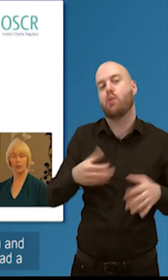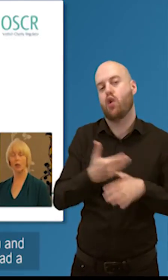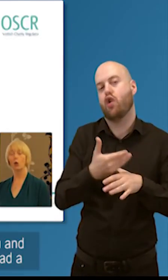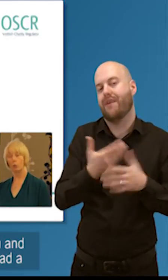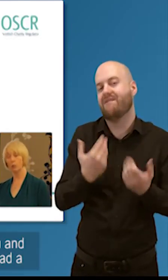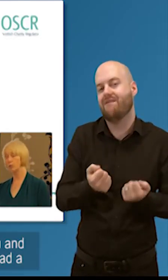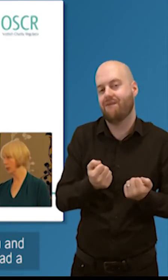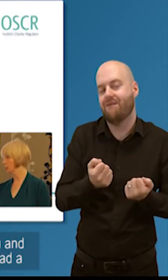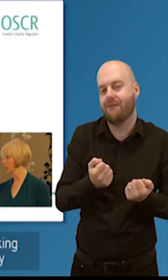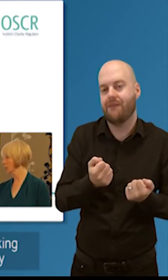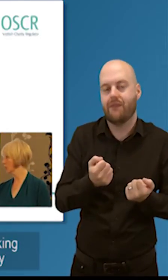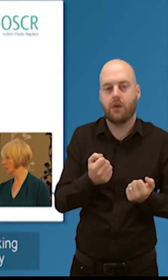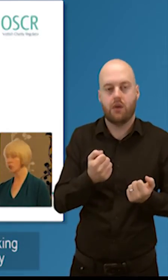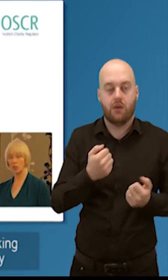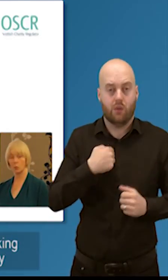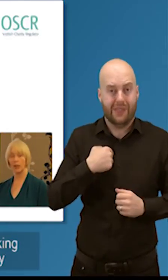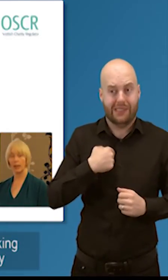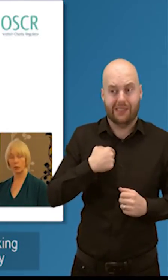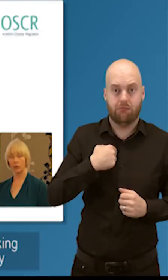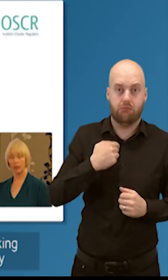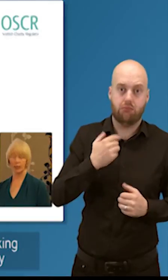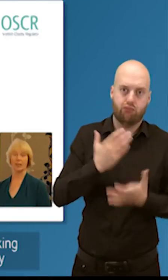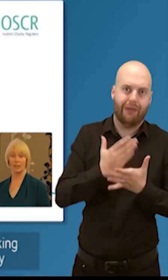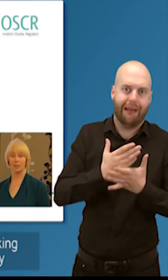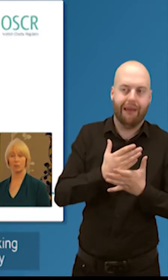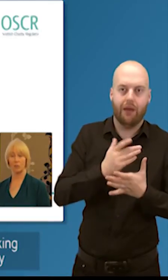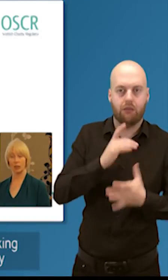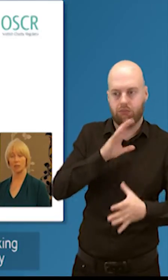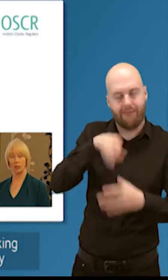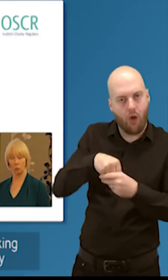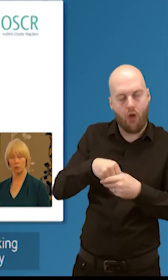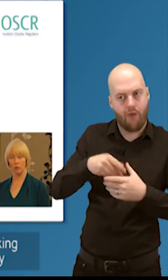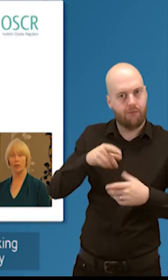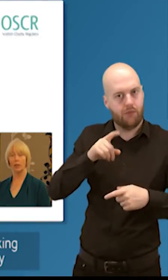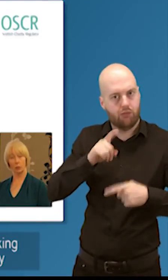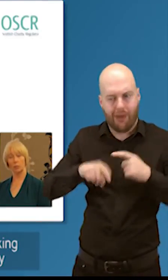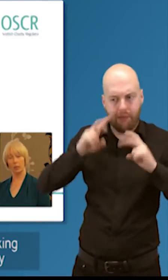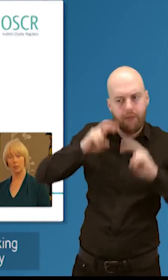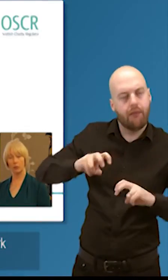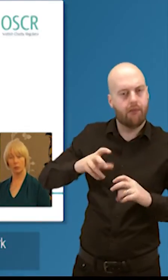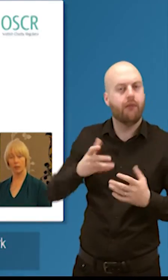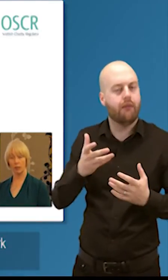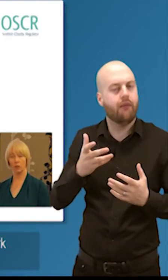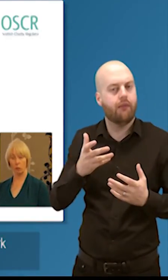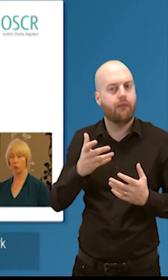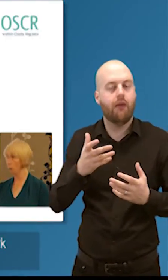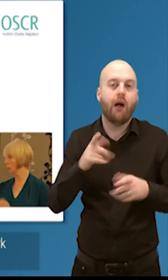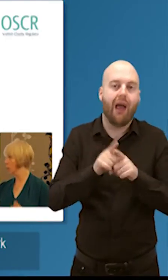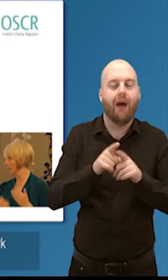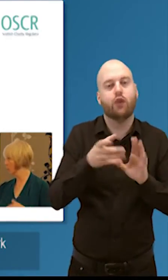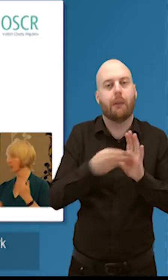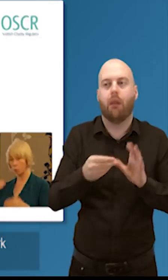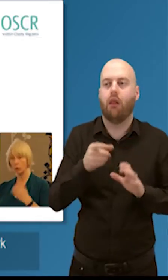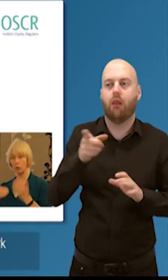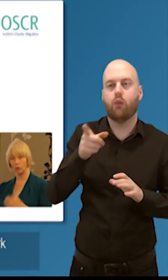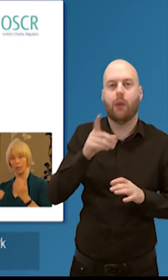anything back we will have had a look and done a risk assessment and if we're thinking that that's actually a relatively low risk then we may deprioritize it for a while